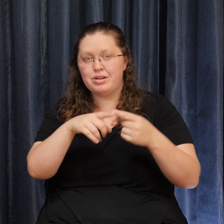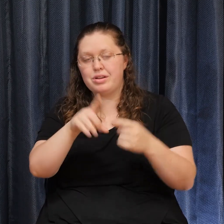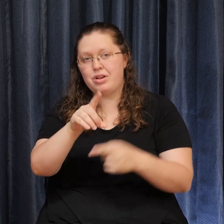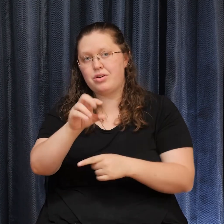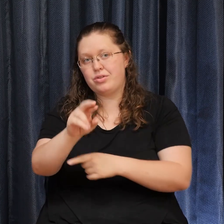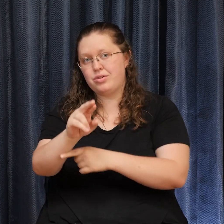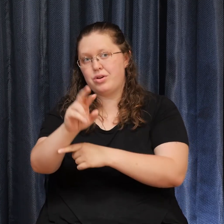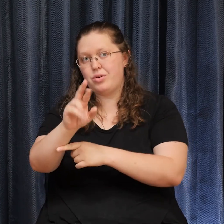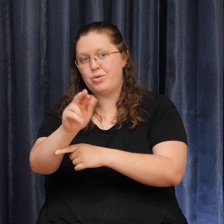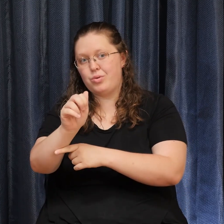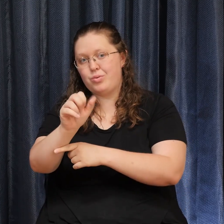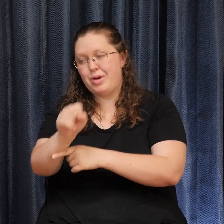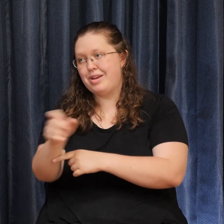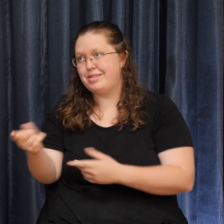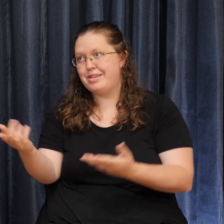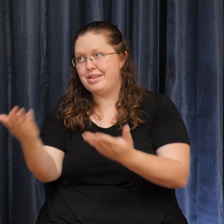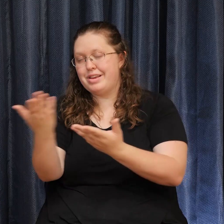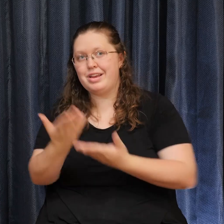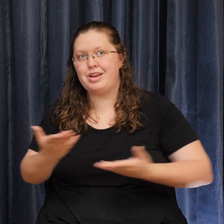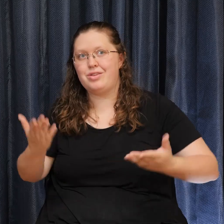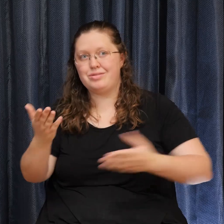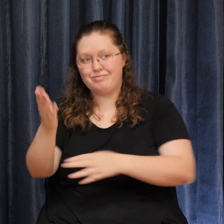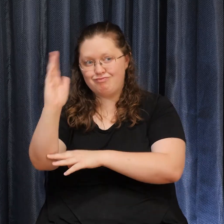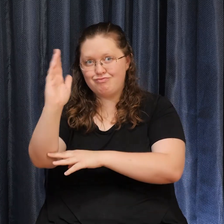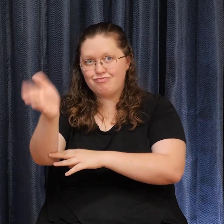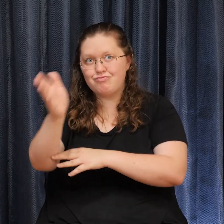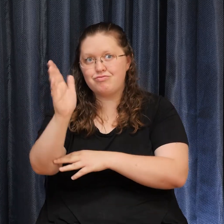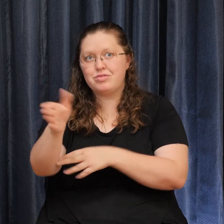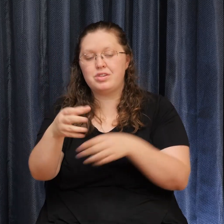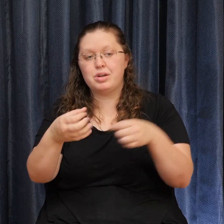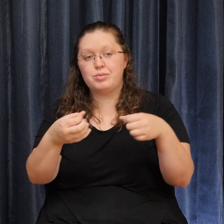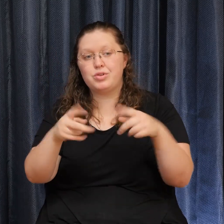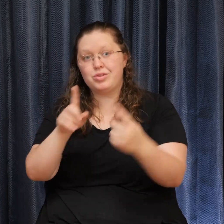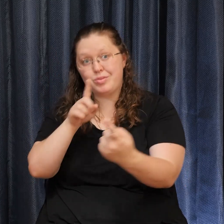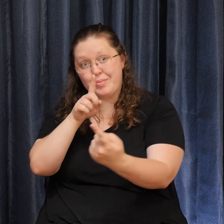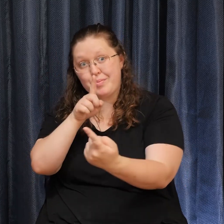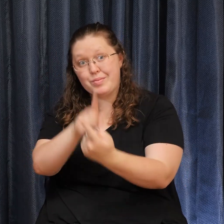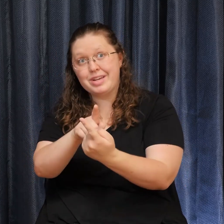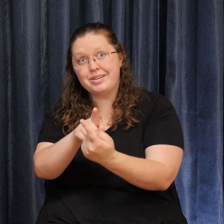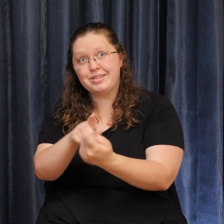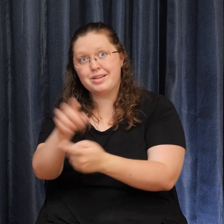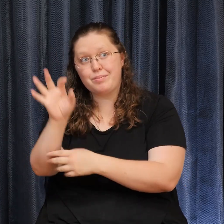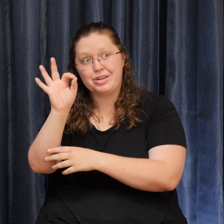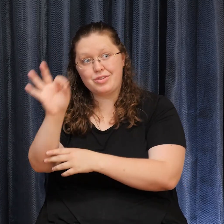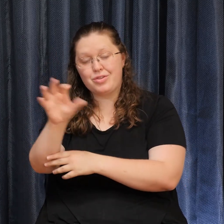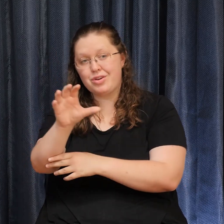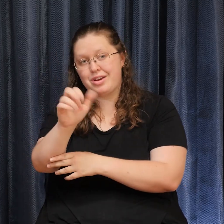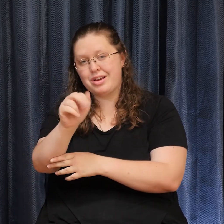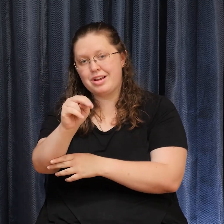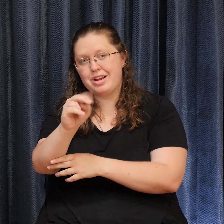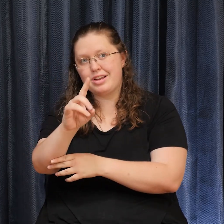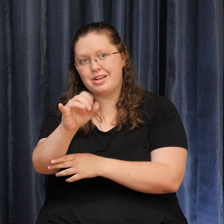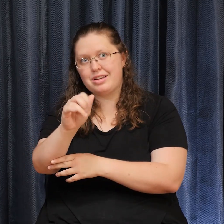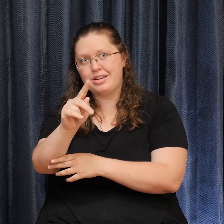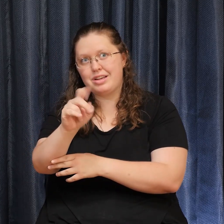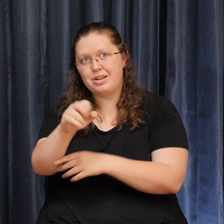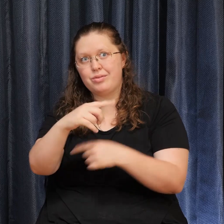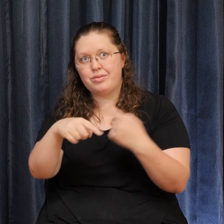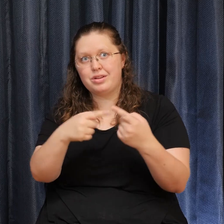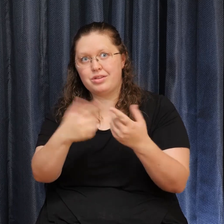and then you'll have an opportunity to meet the minister candidate as the service winds down and moves into that segment,